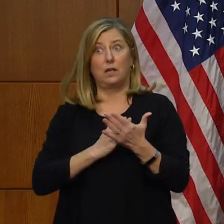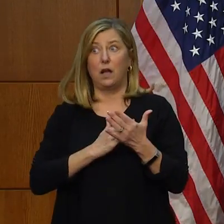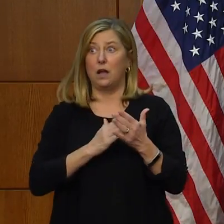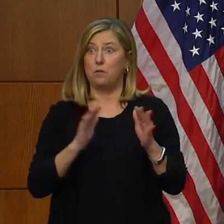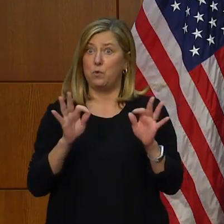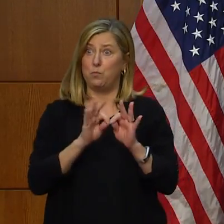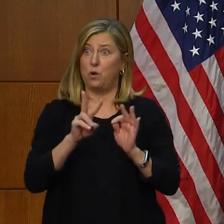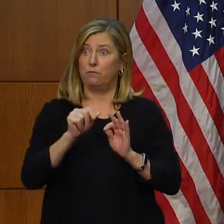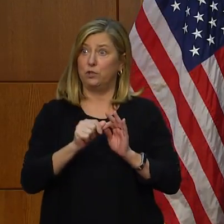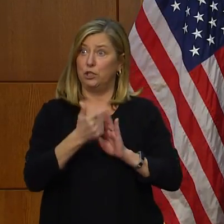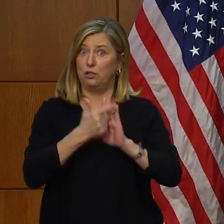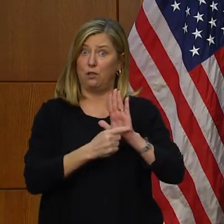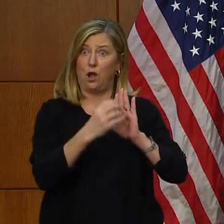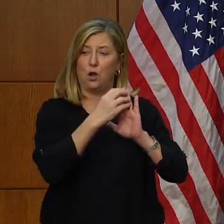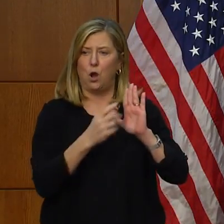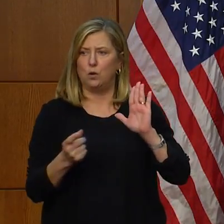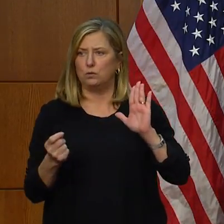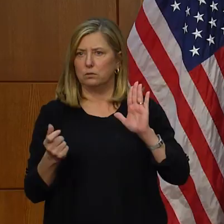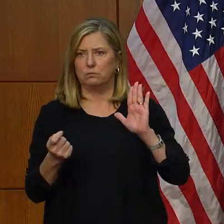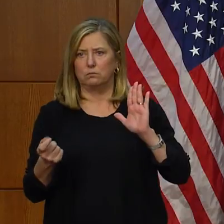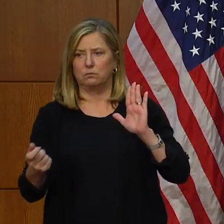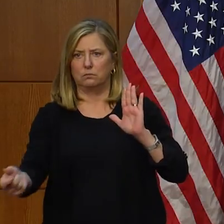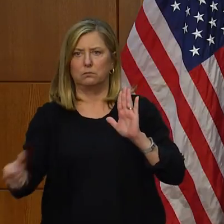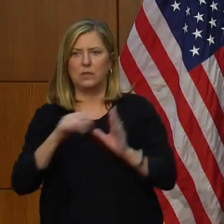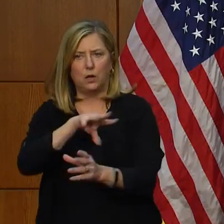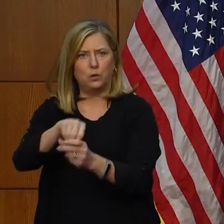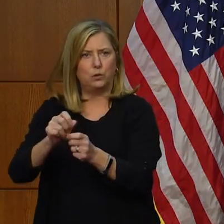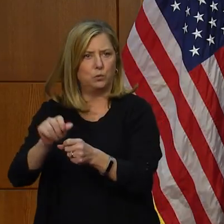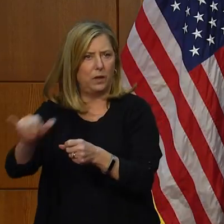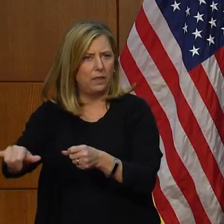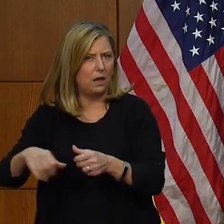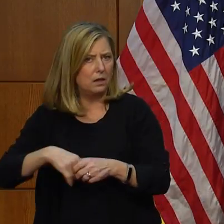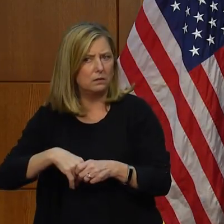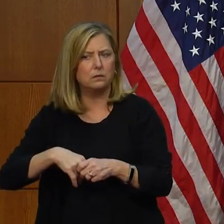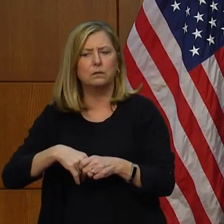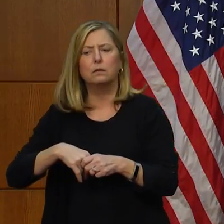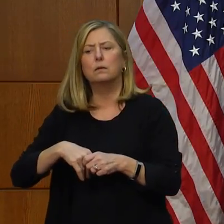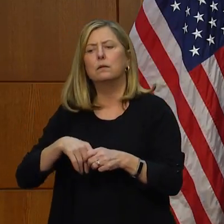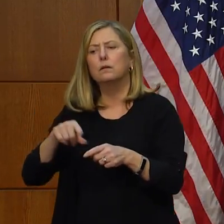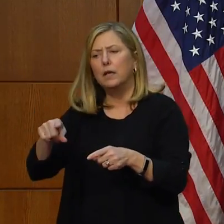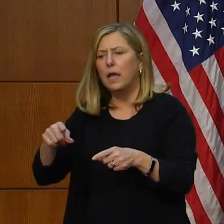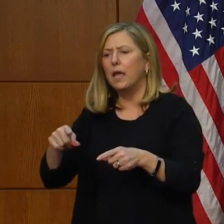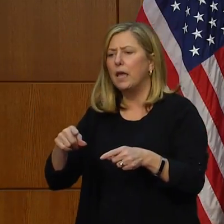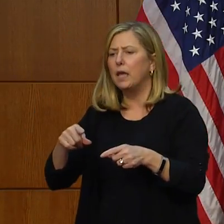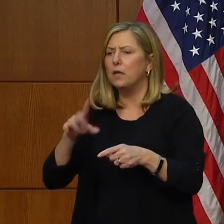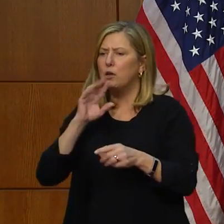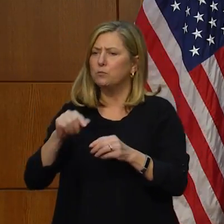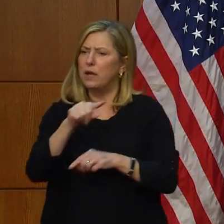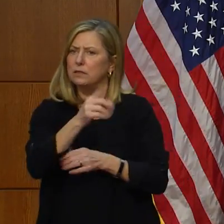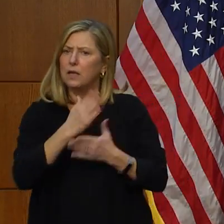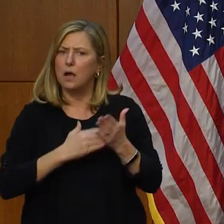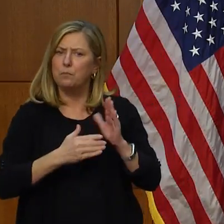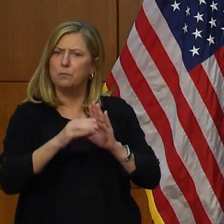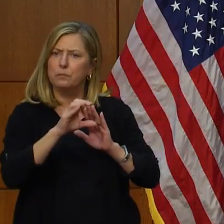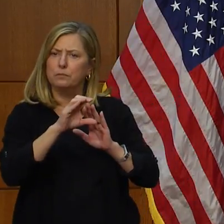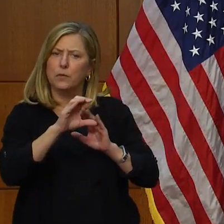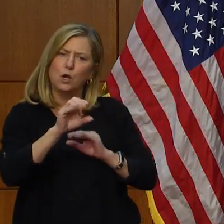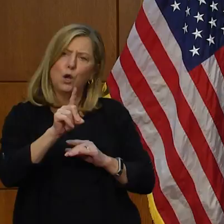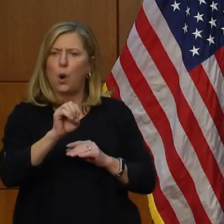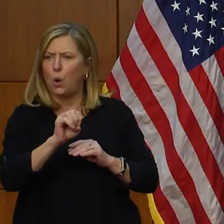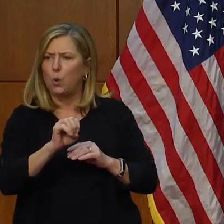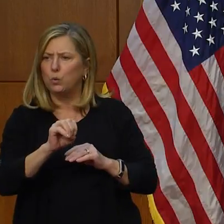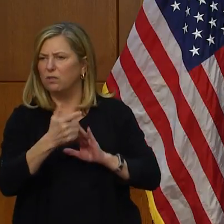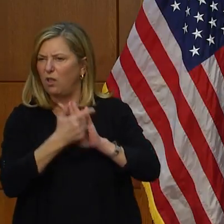very relevant to the process to parole him. It points to some sections of code that are incorrect, and there's